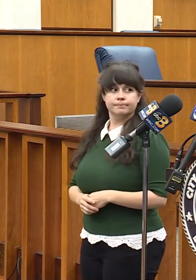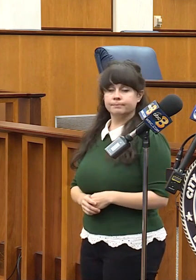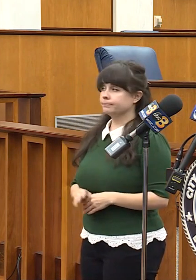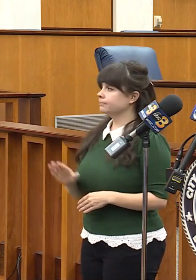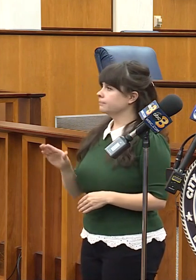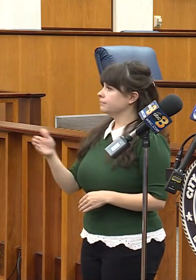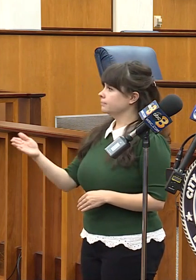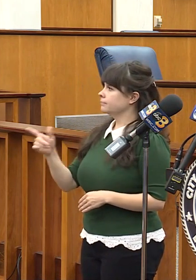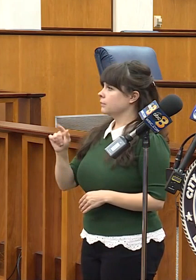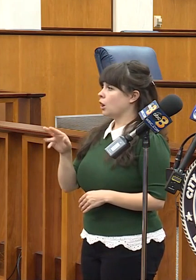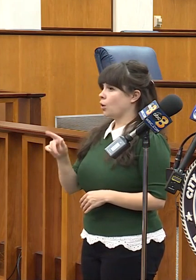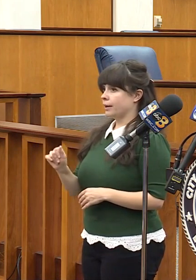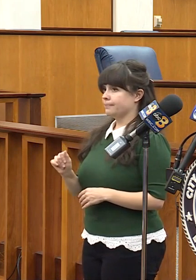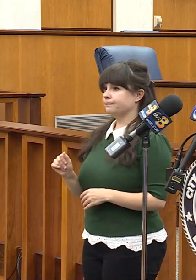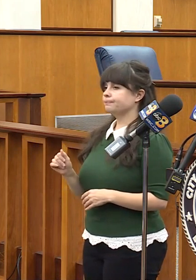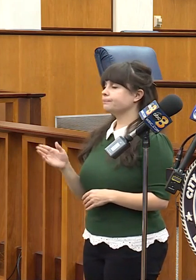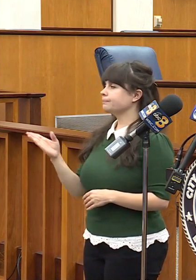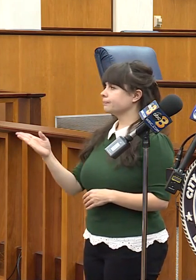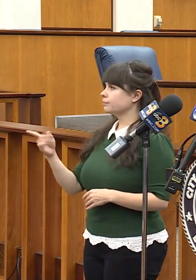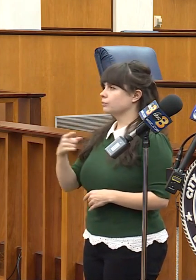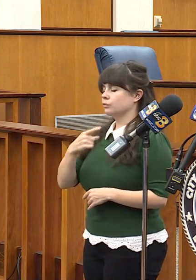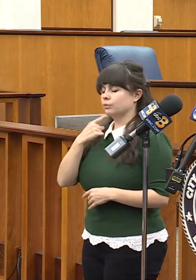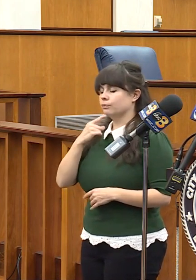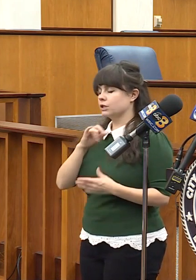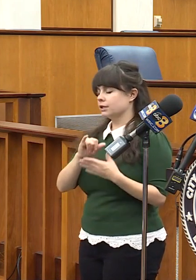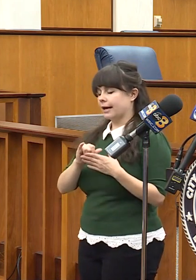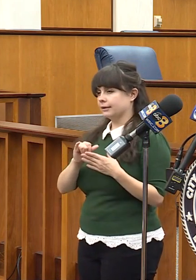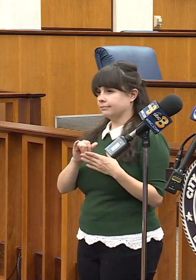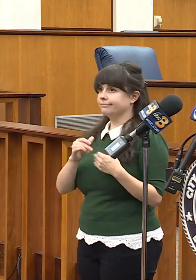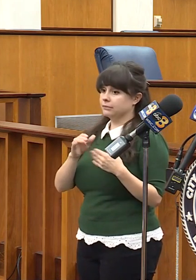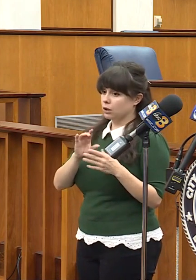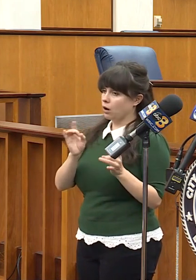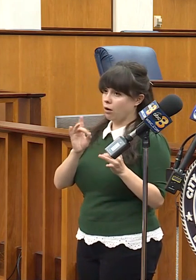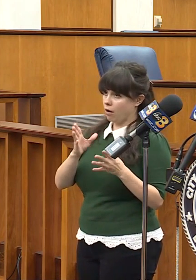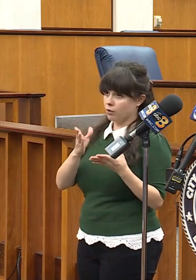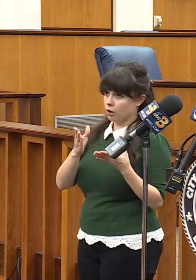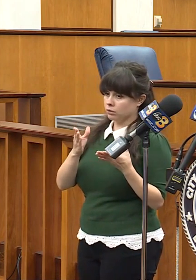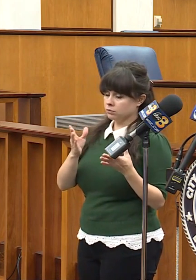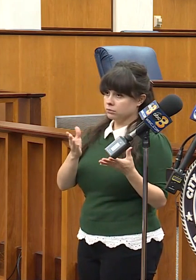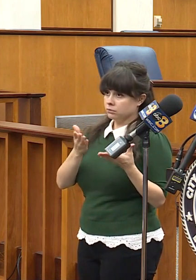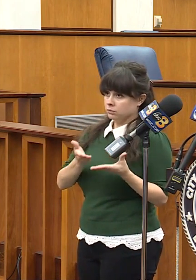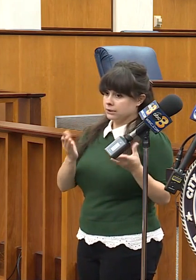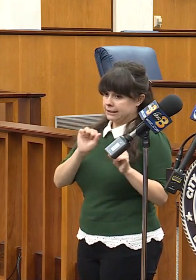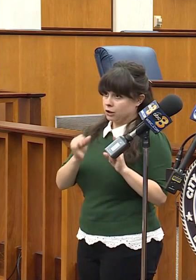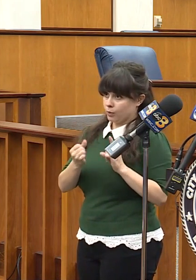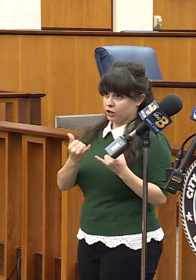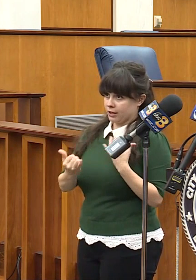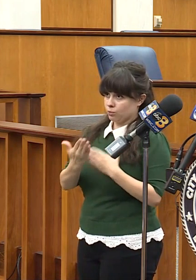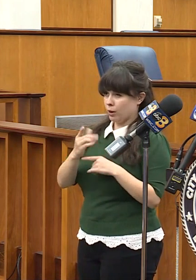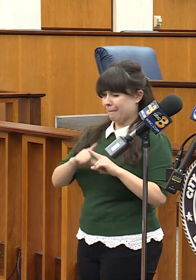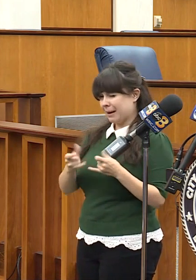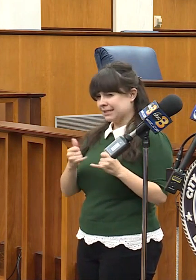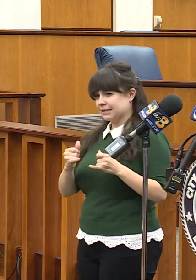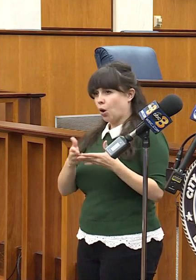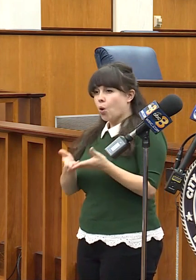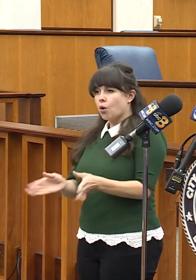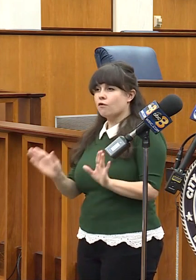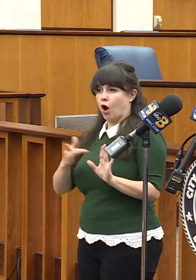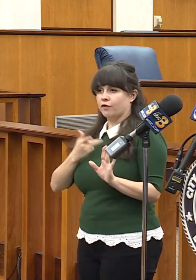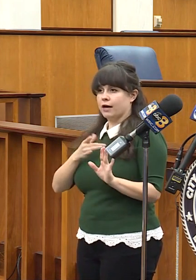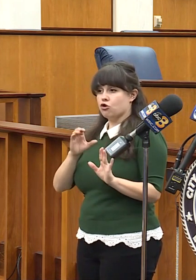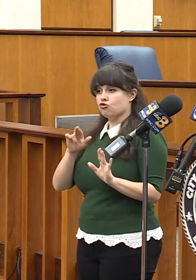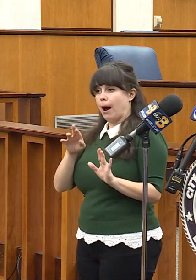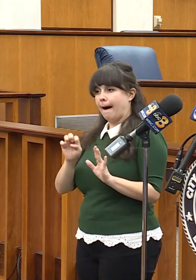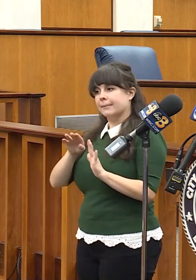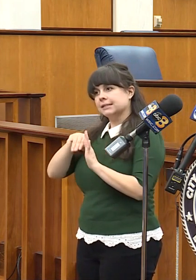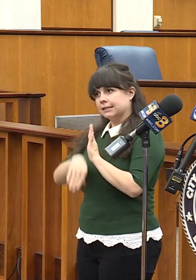you mentioned despite the horrible tragedy that happened this morning, overall crime is down in the city. Yeah. Do you think that